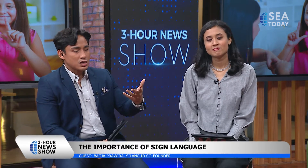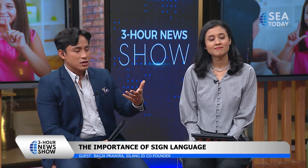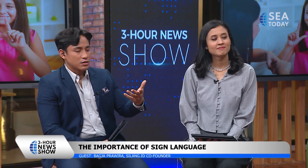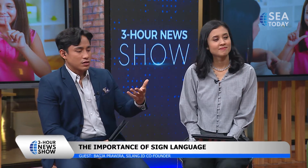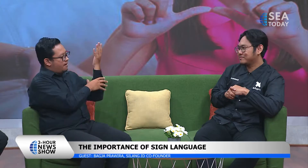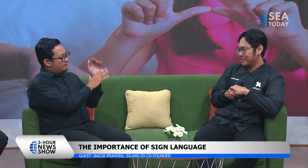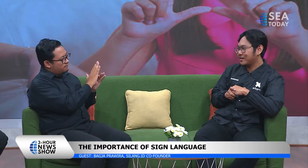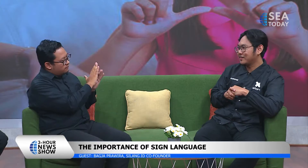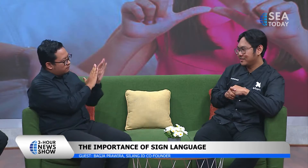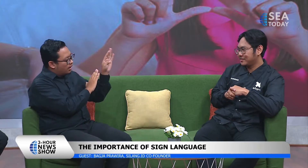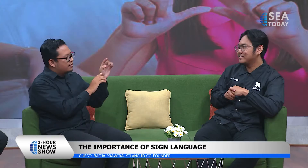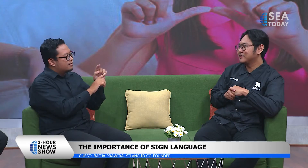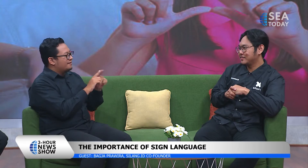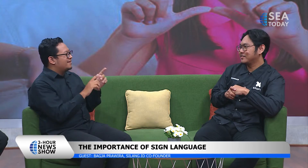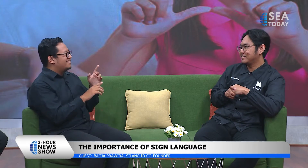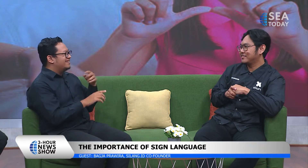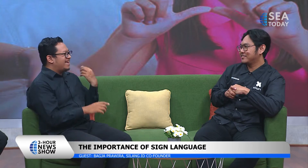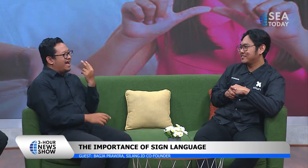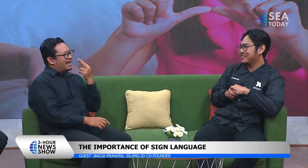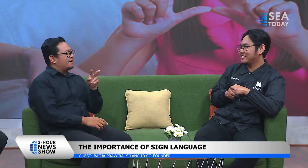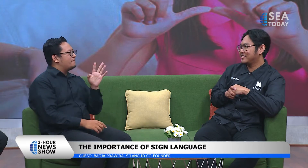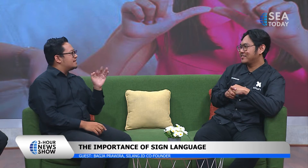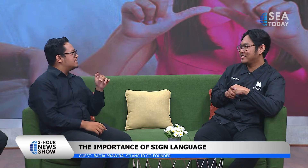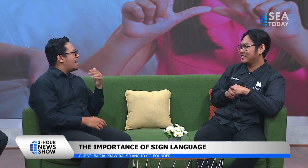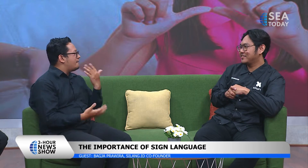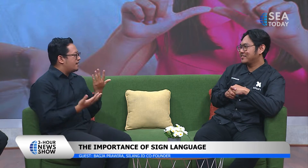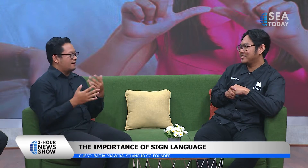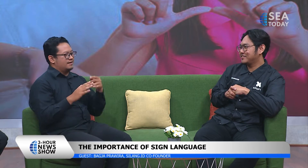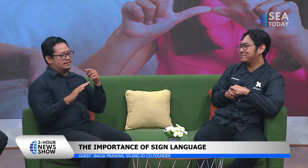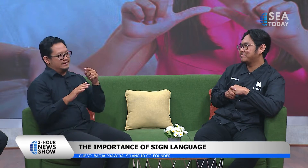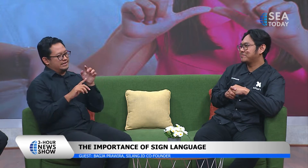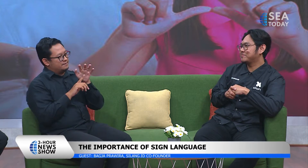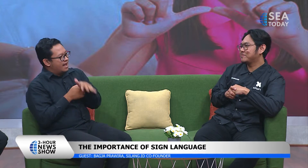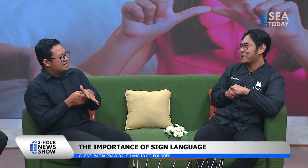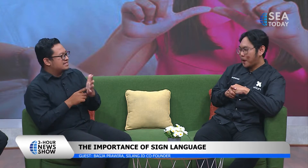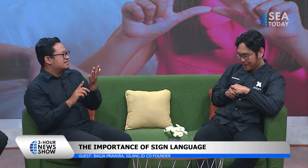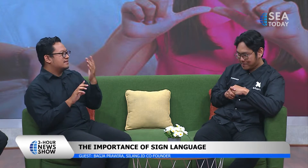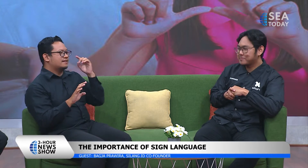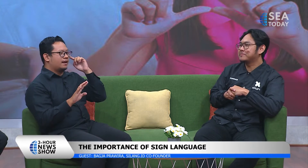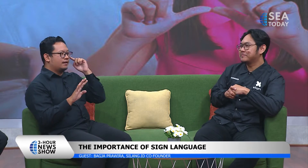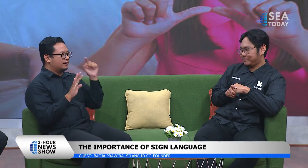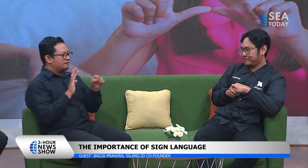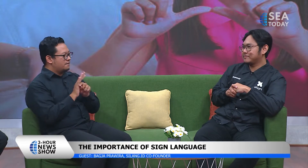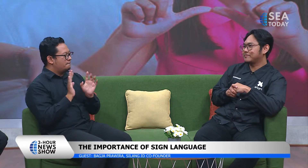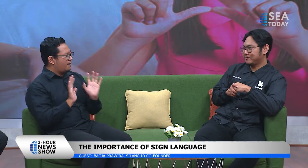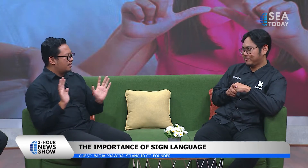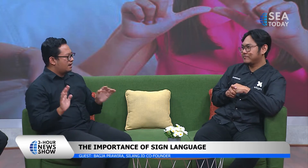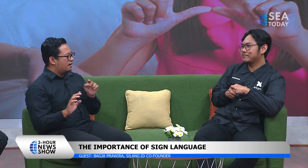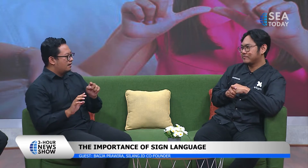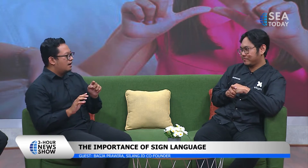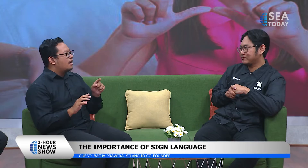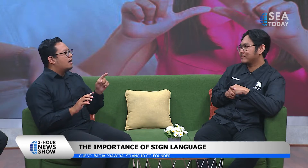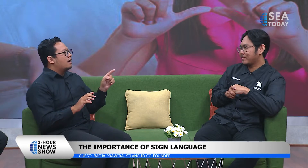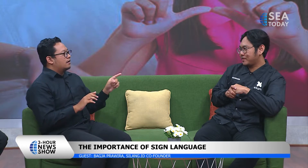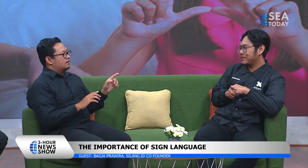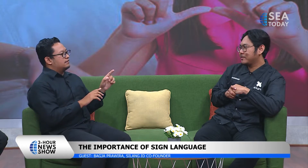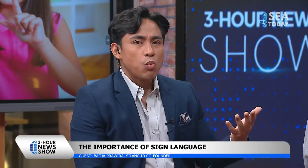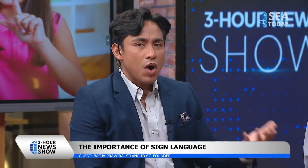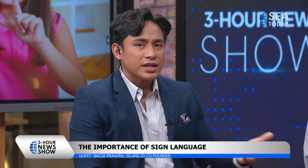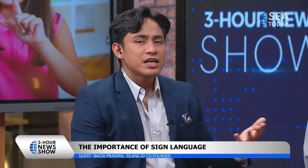like what you said discriminations in the world but um from the deaf community side what can